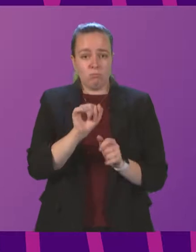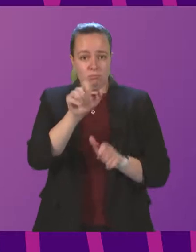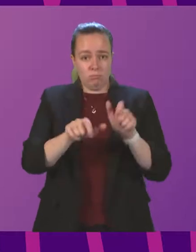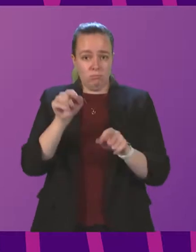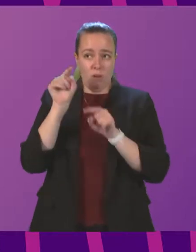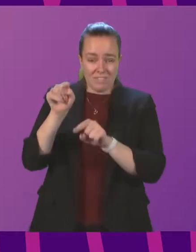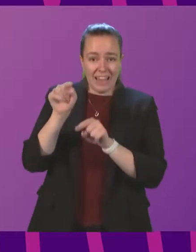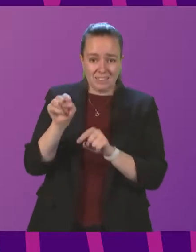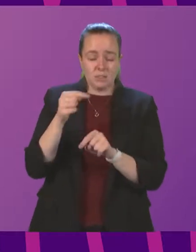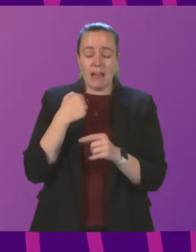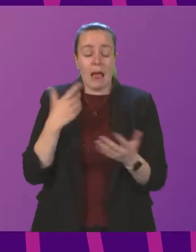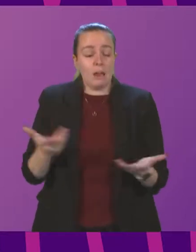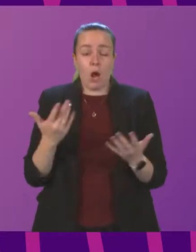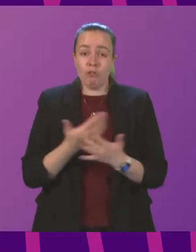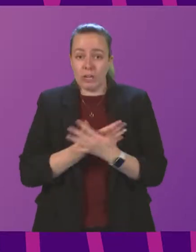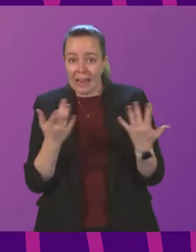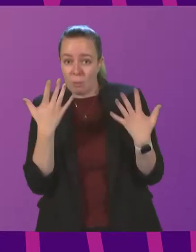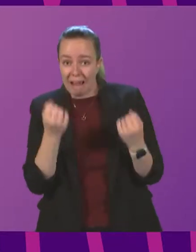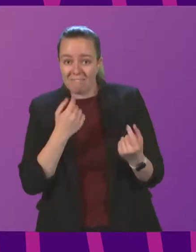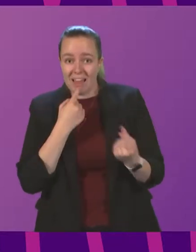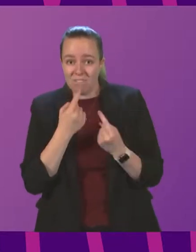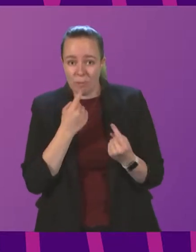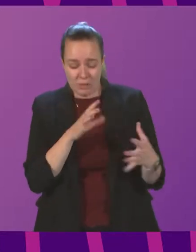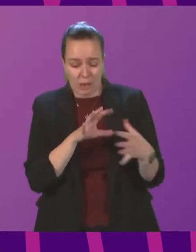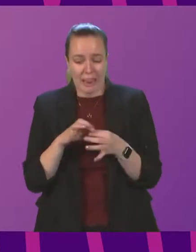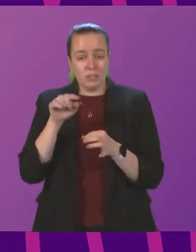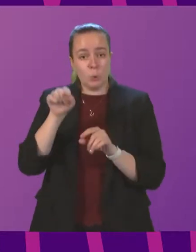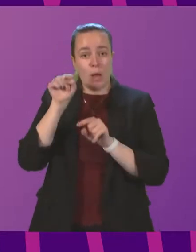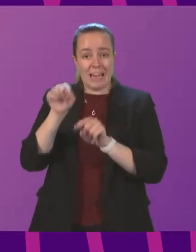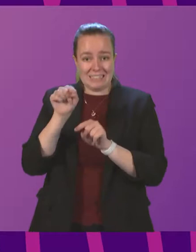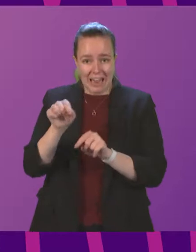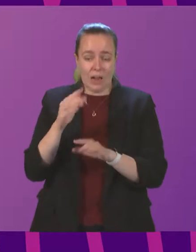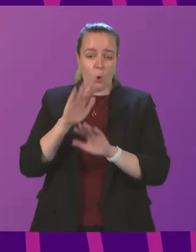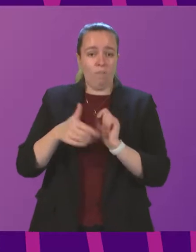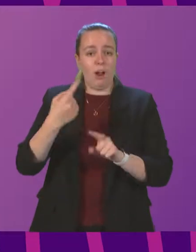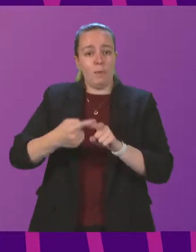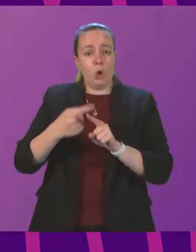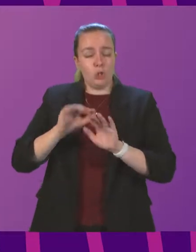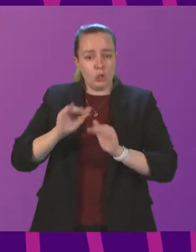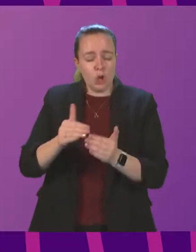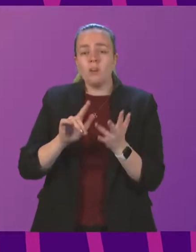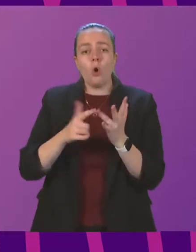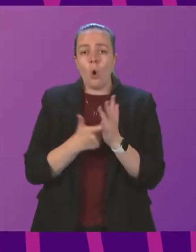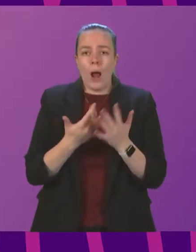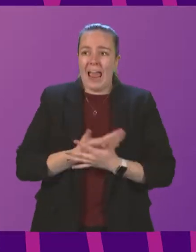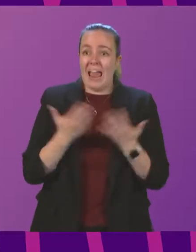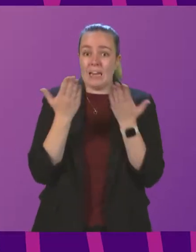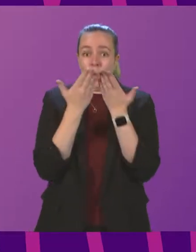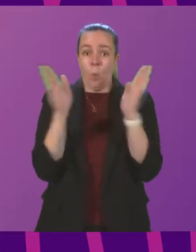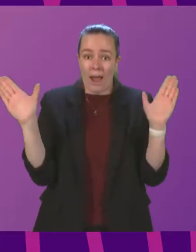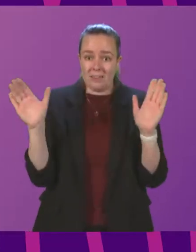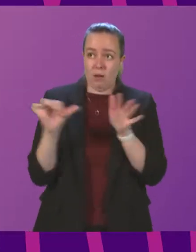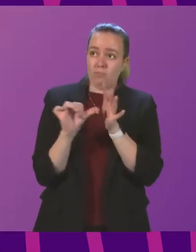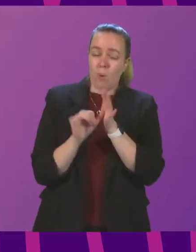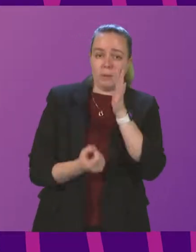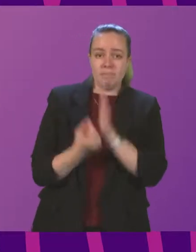anyone with any information about these senseless attacks on our emergency services or about any wider disturbances